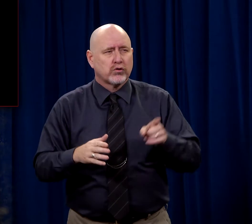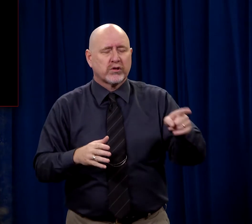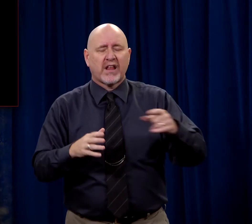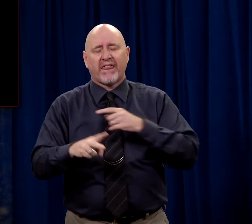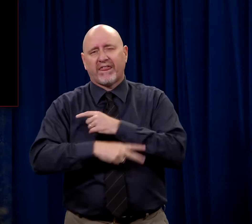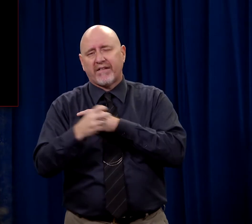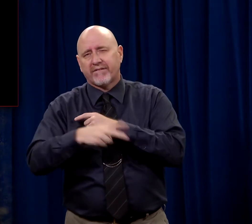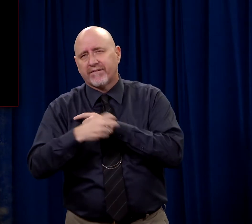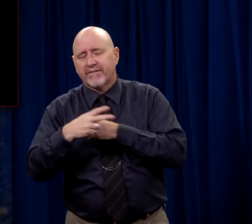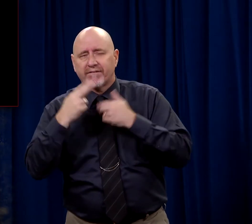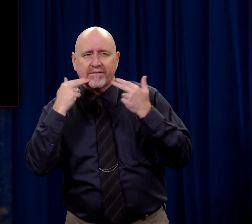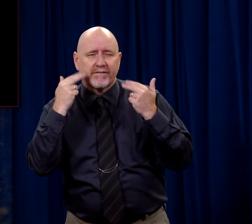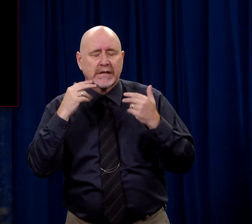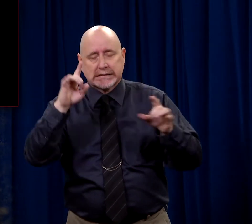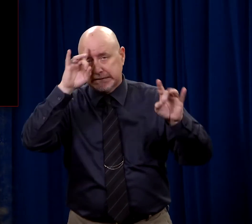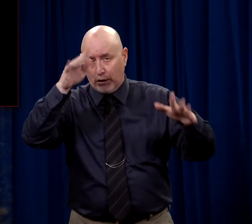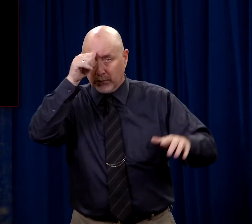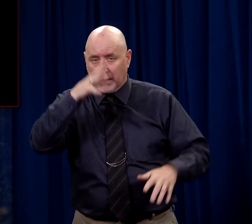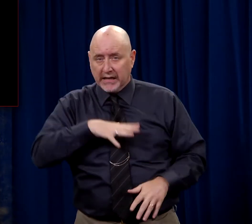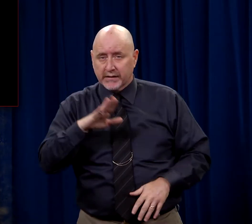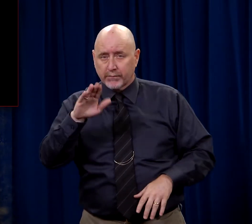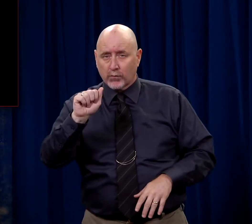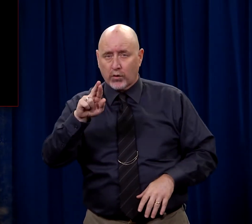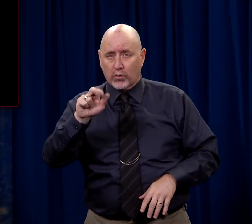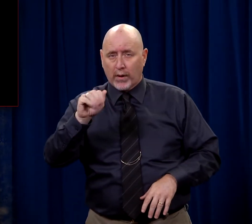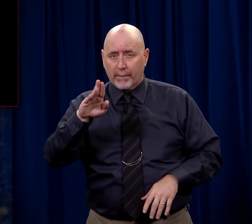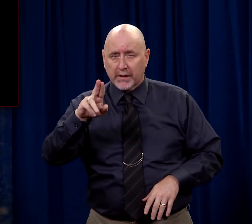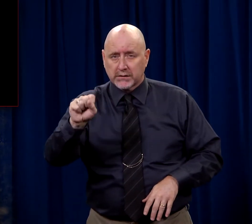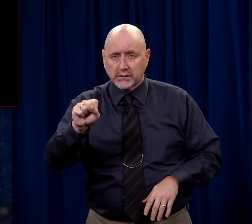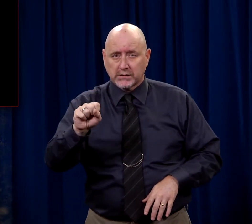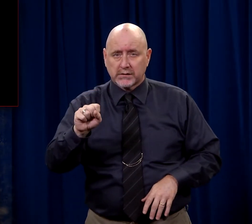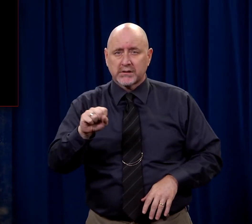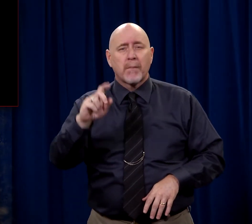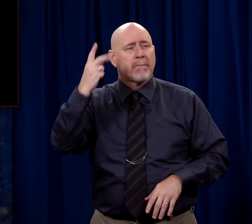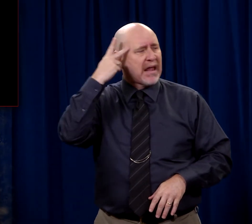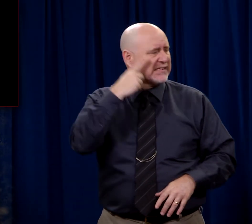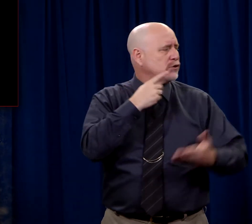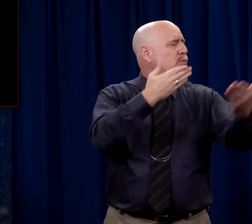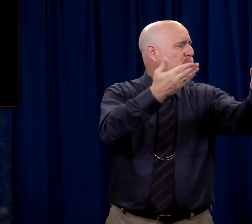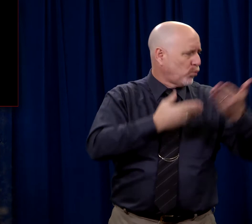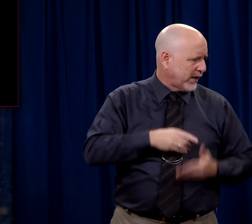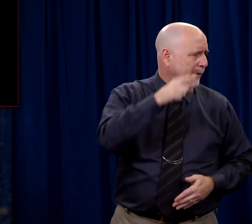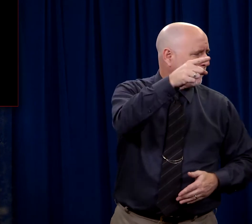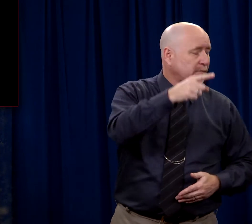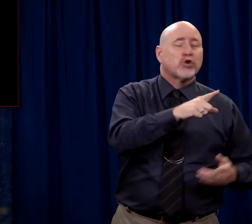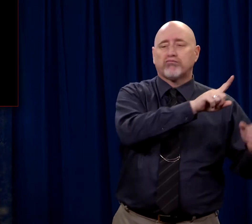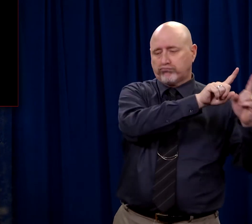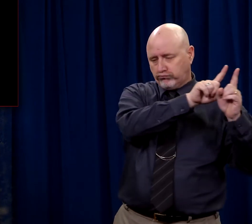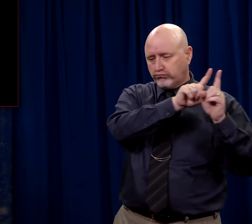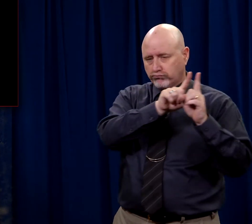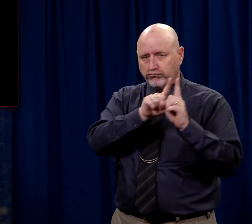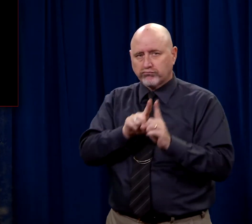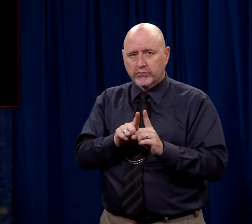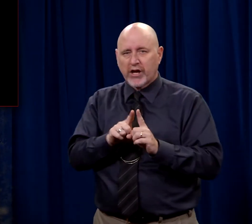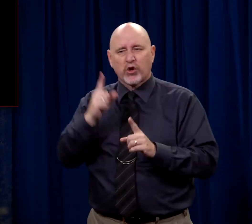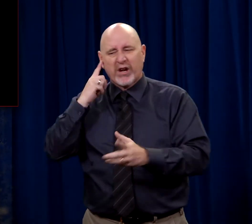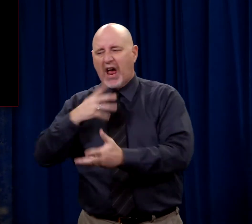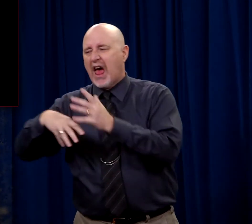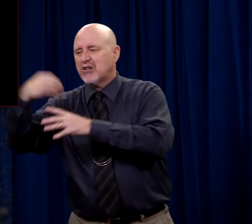a thief. He was a terrible man. And Pilate says, Go get him. Bring him. And so they bring him. And you can hear